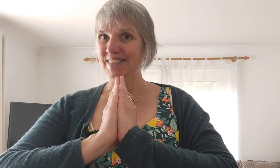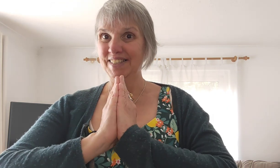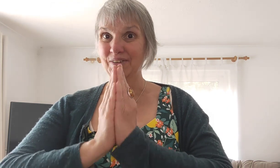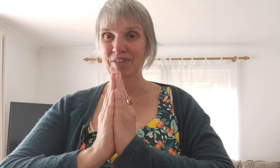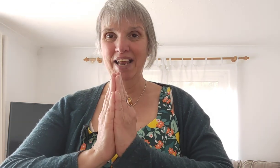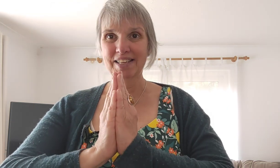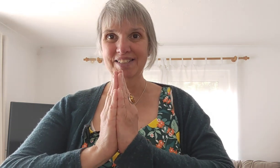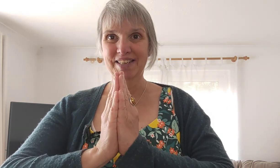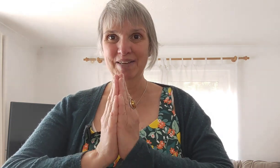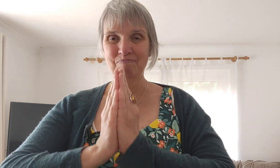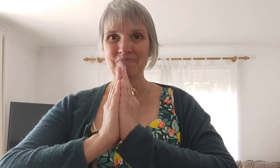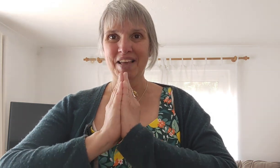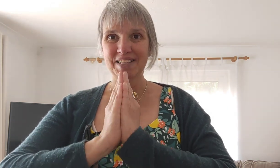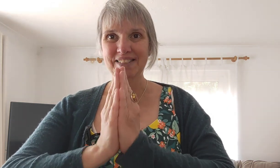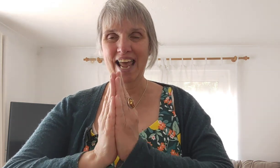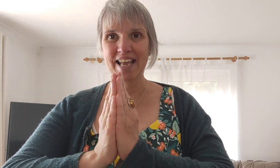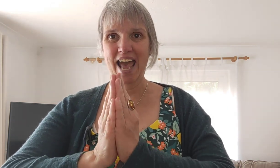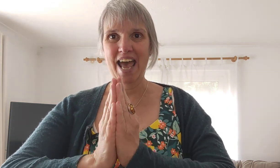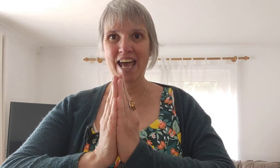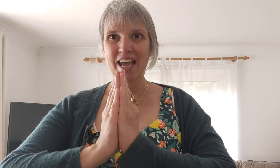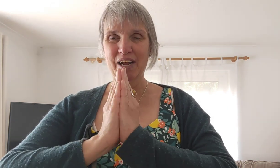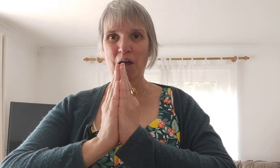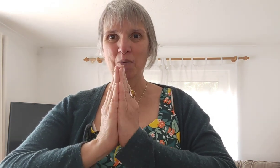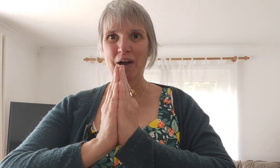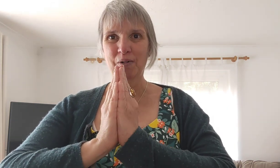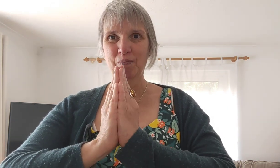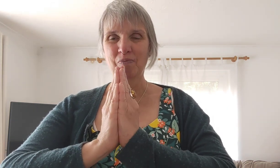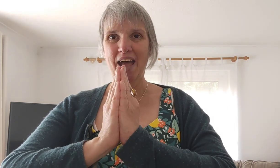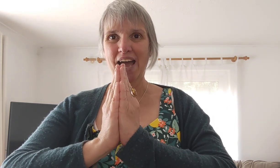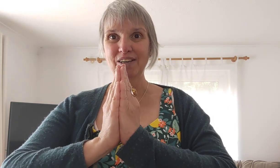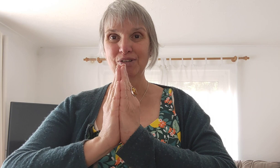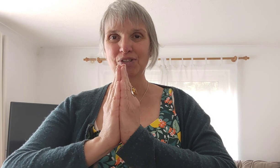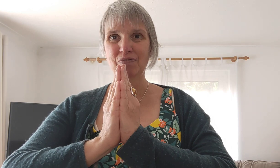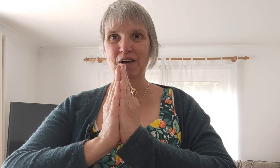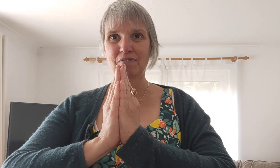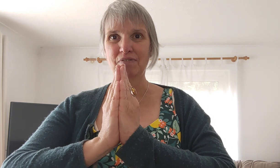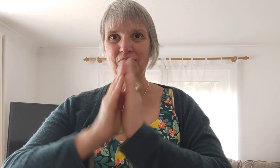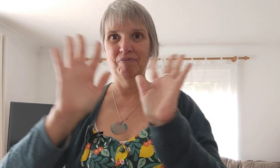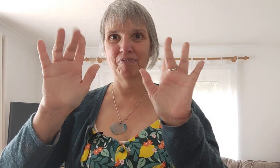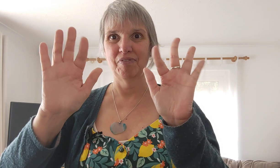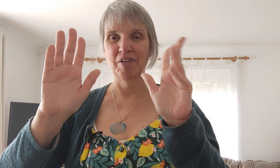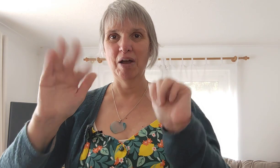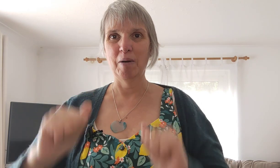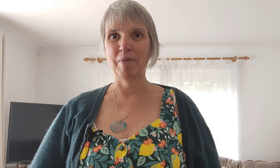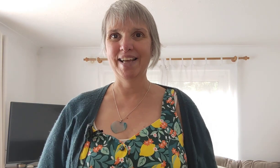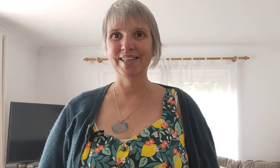until the next time take care go well and lots of love bye